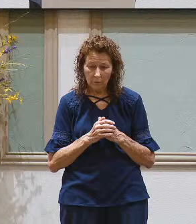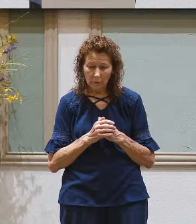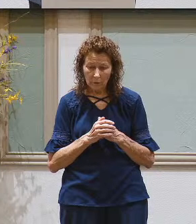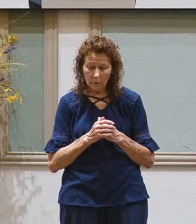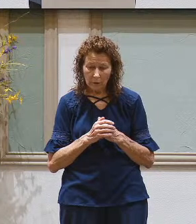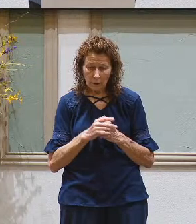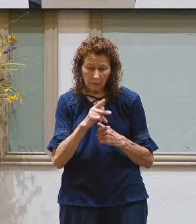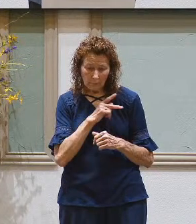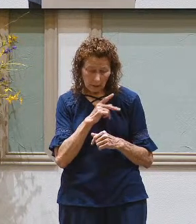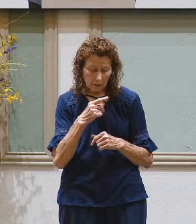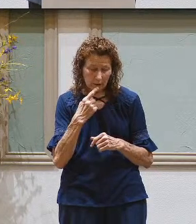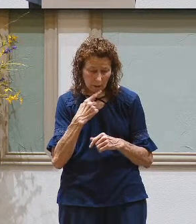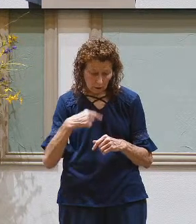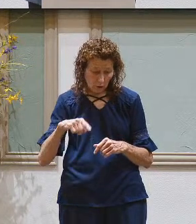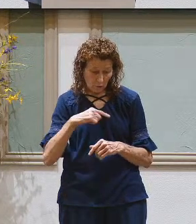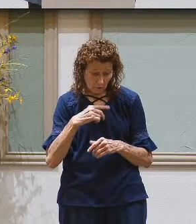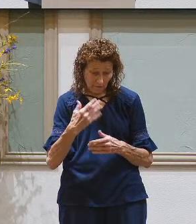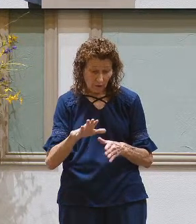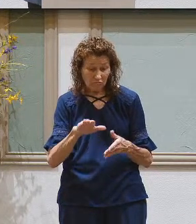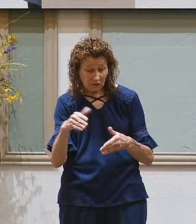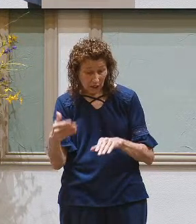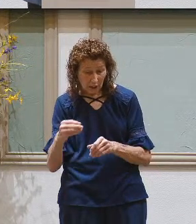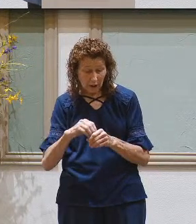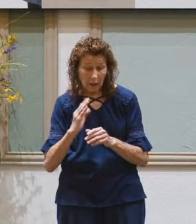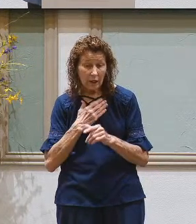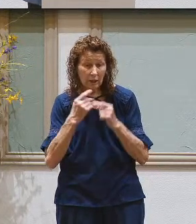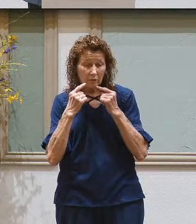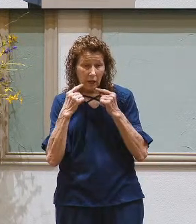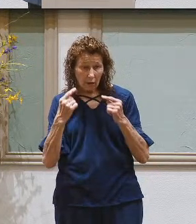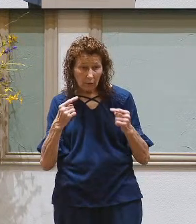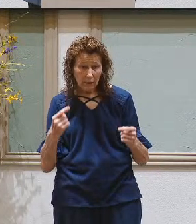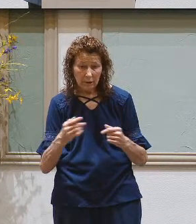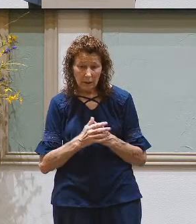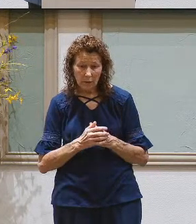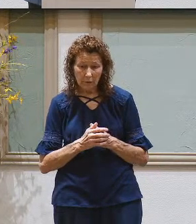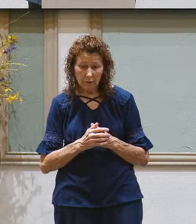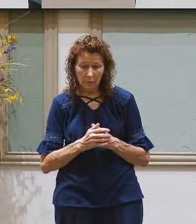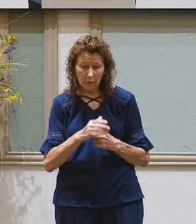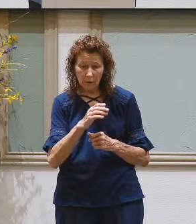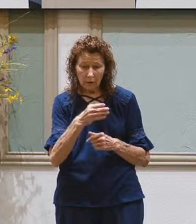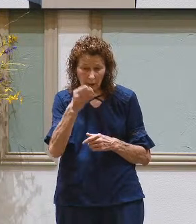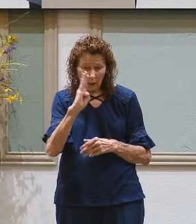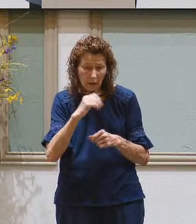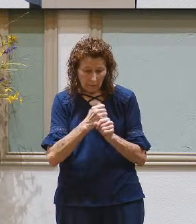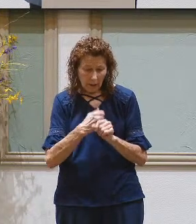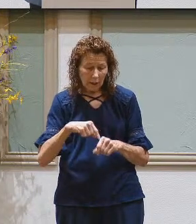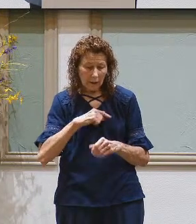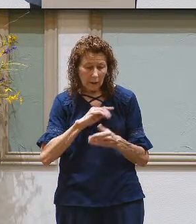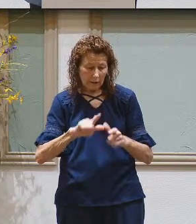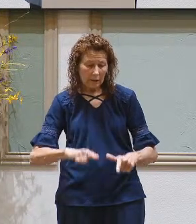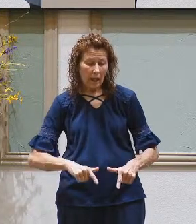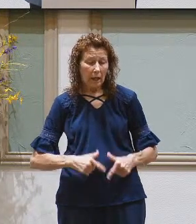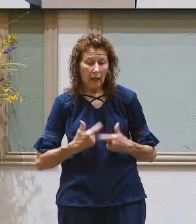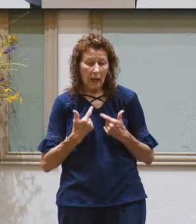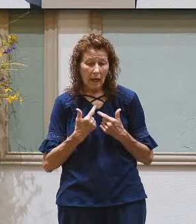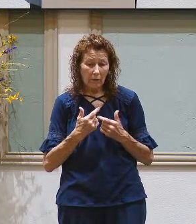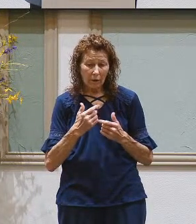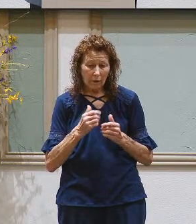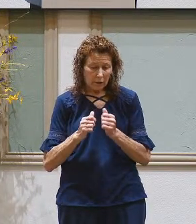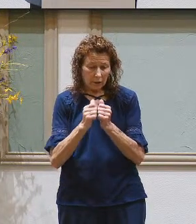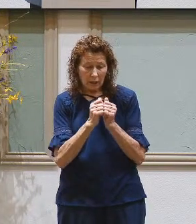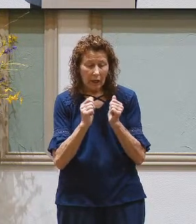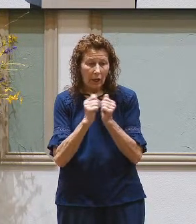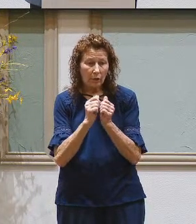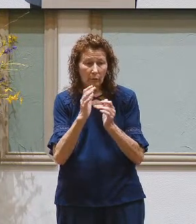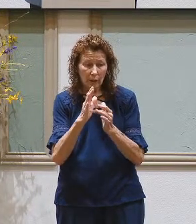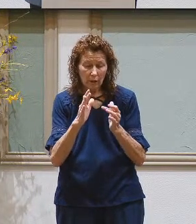Paul says even when we were dead in our trespasses God made us alive together with